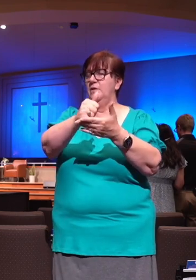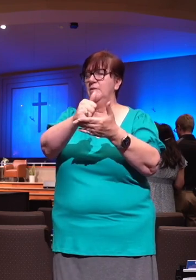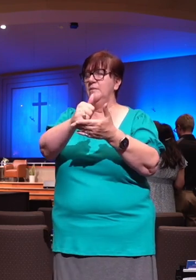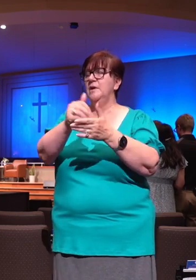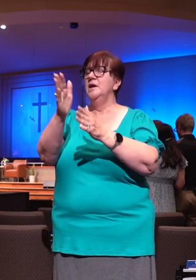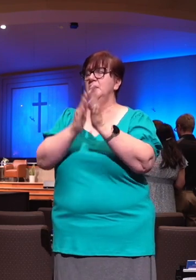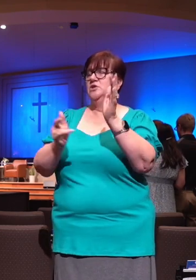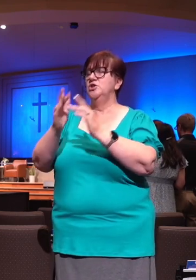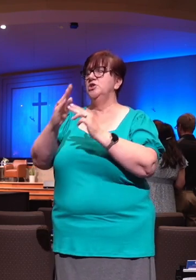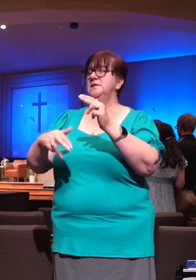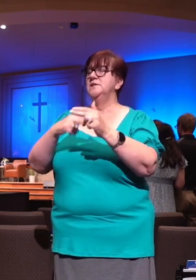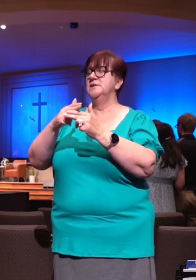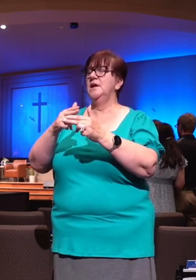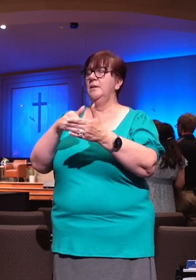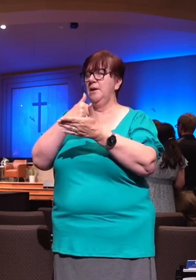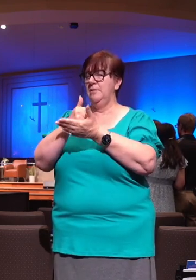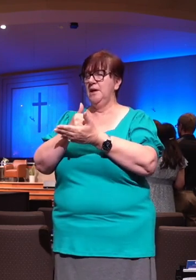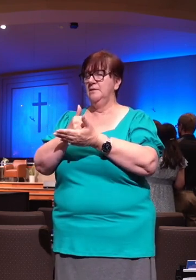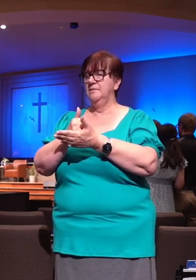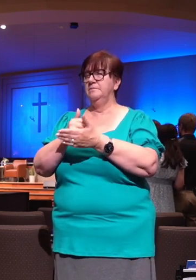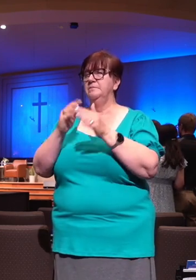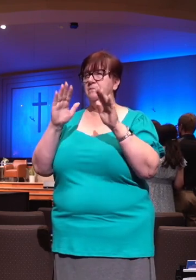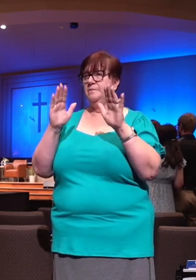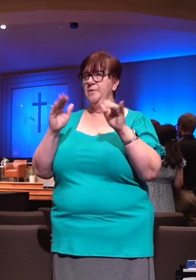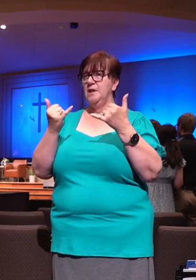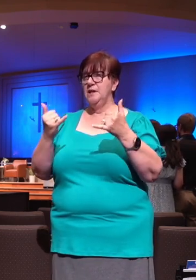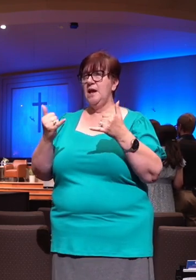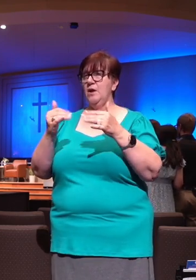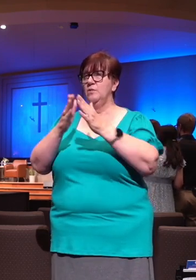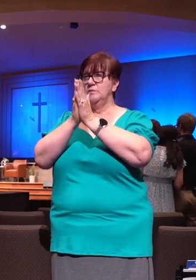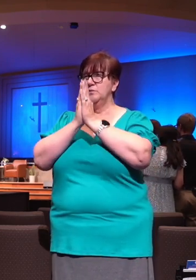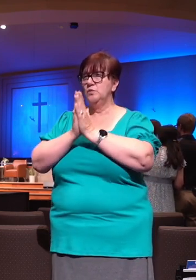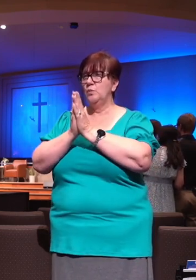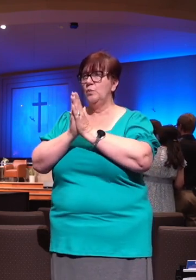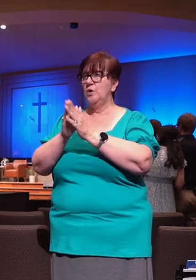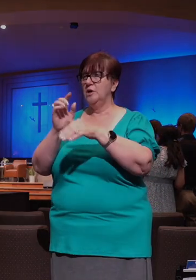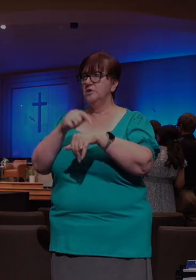Amen. If the Lord leads you, you respond at this time. We'll take a moment of prayer, and then we'll close out. Amen.